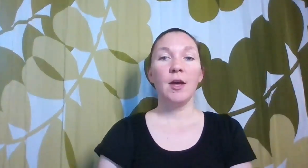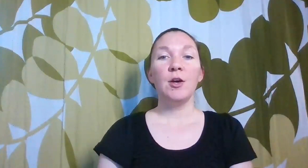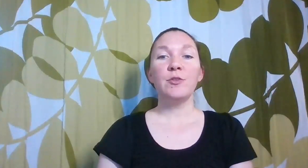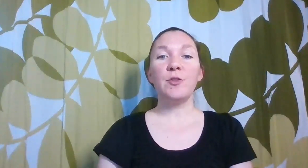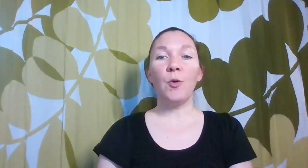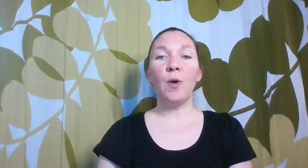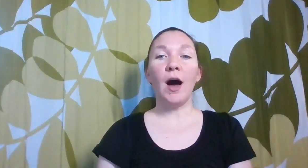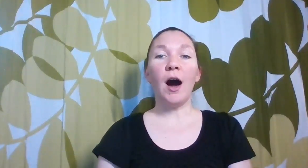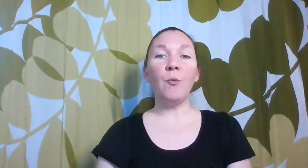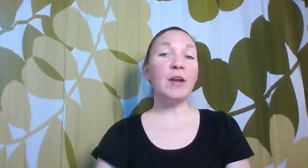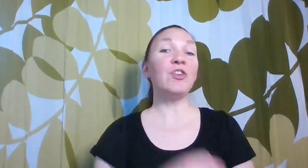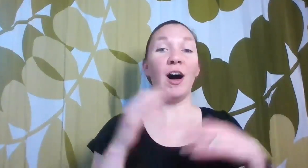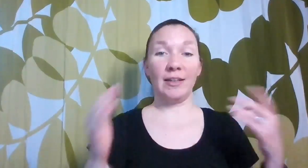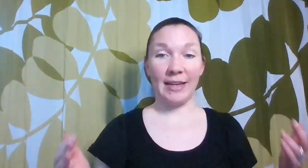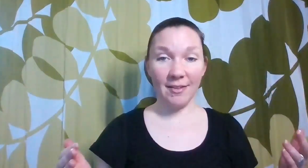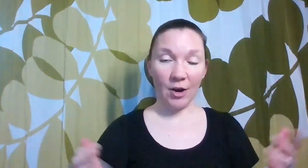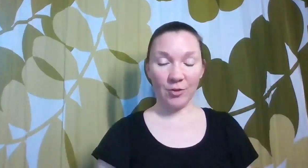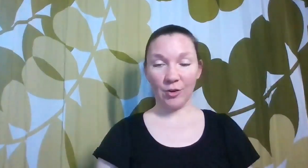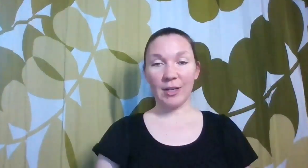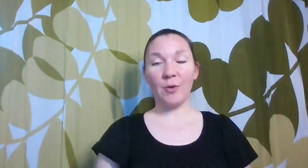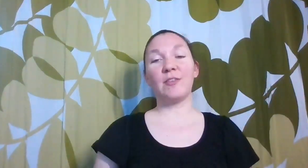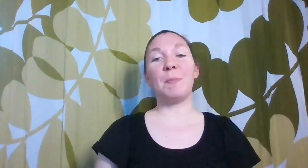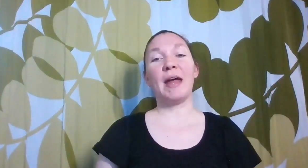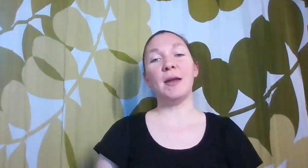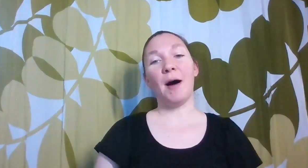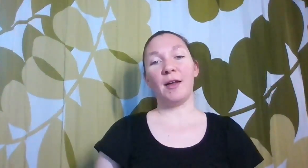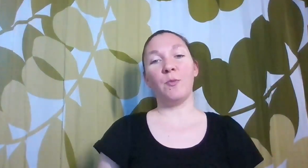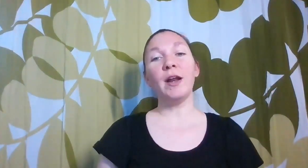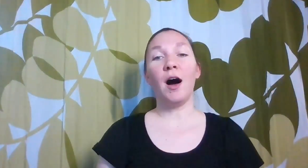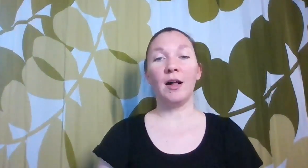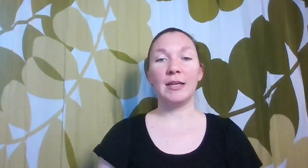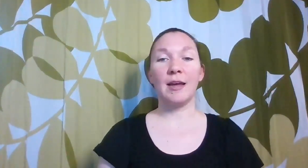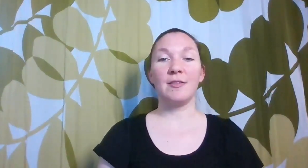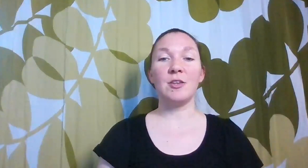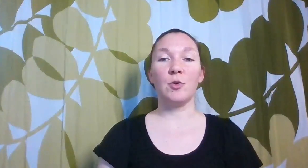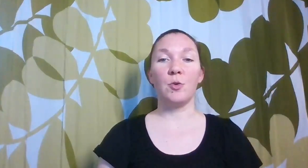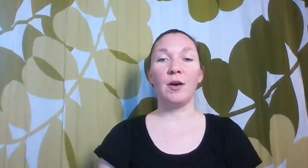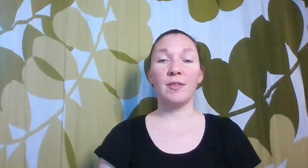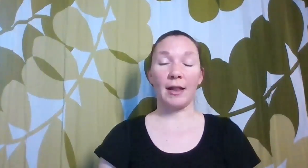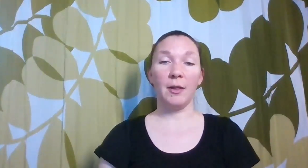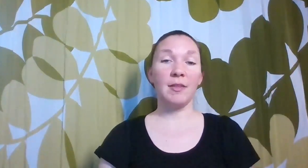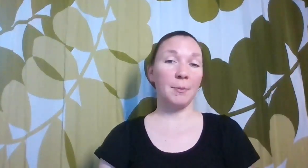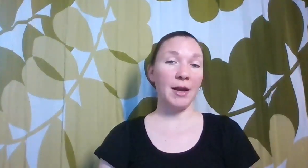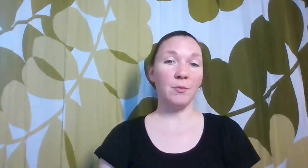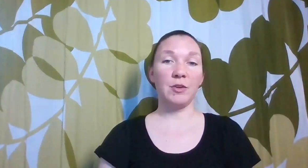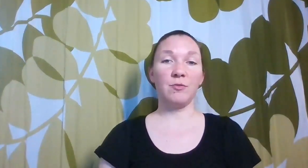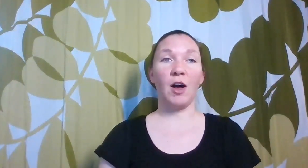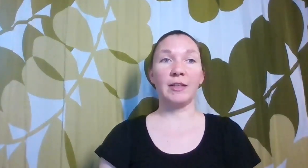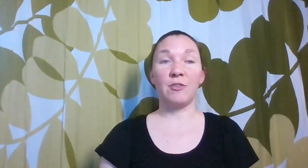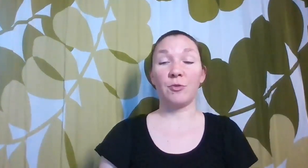So which holidays are certainly going to depend upon what holidays you celebrate, what holidays your